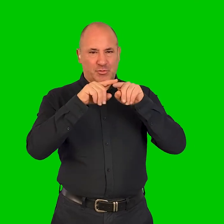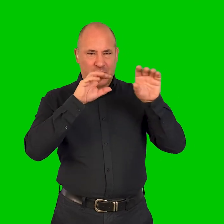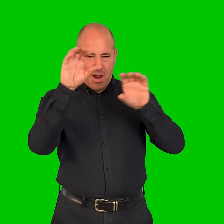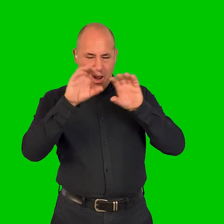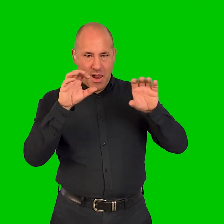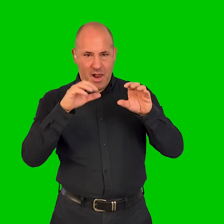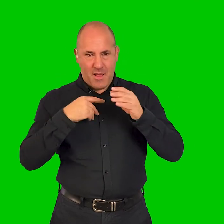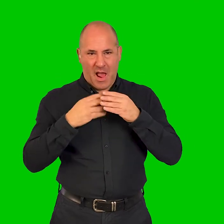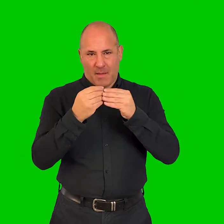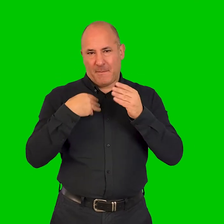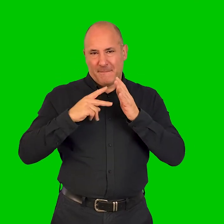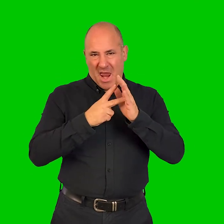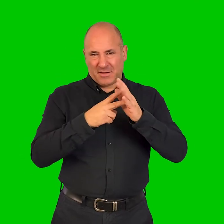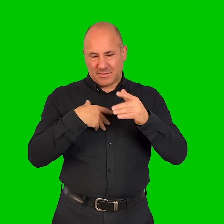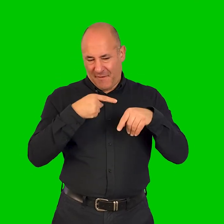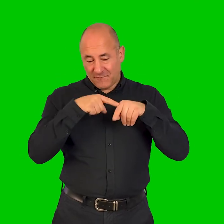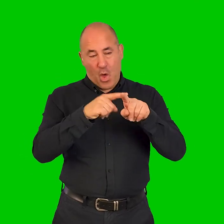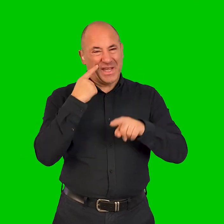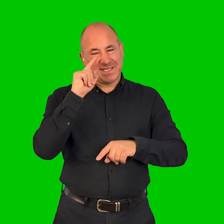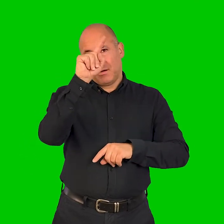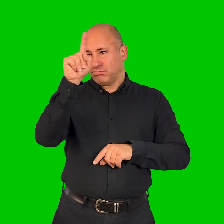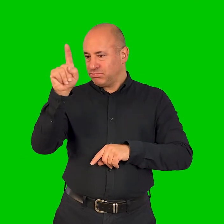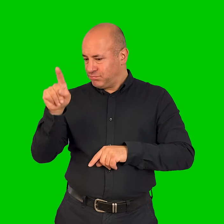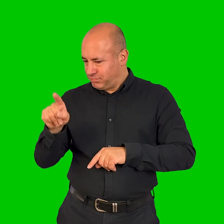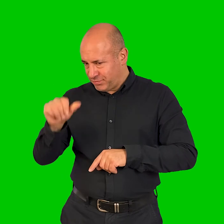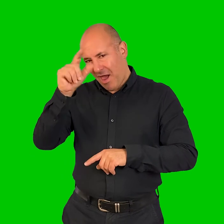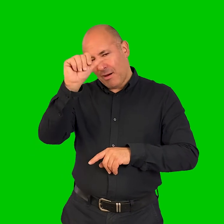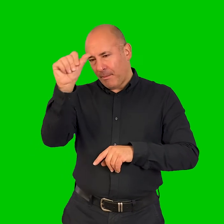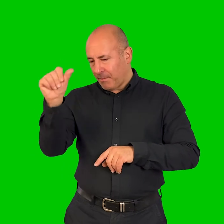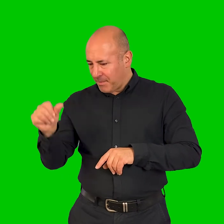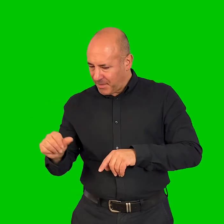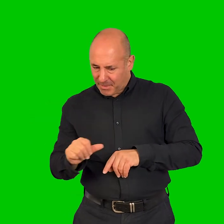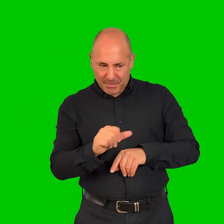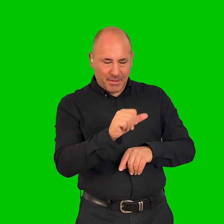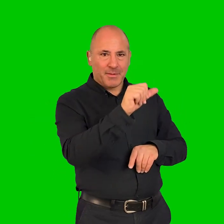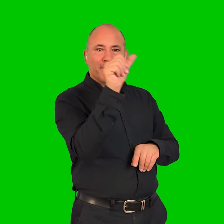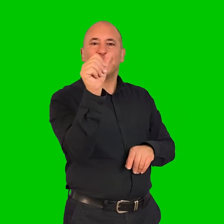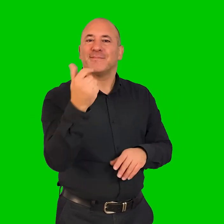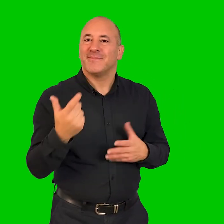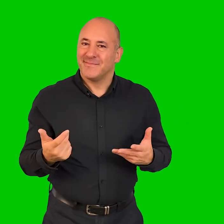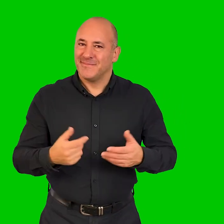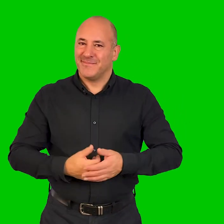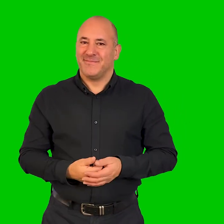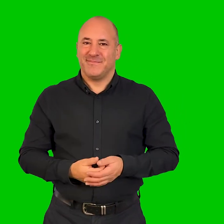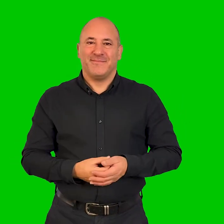use the clock phase to, with my plan, with pictures to help my plan so I could